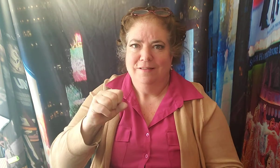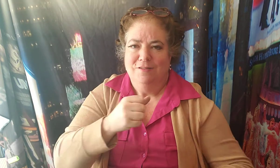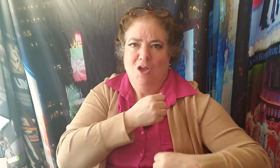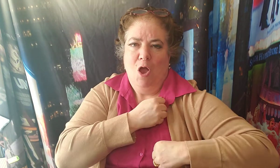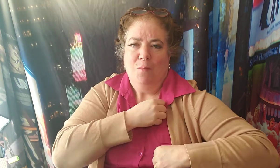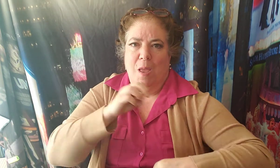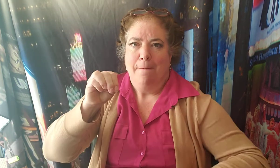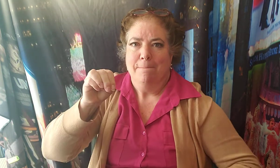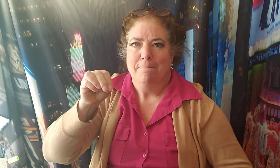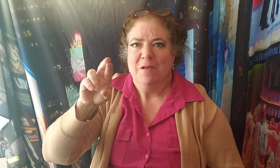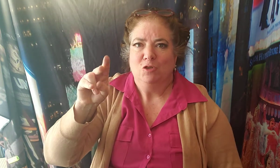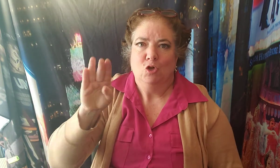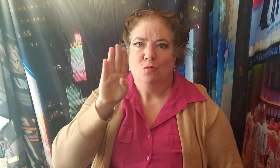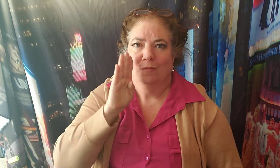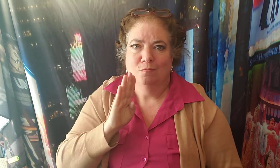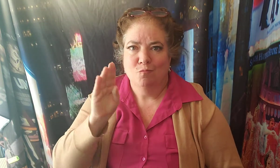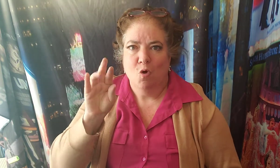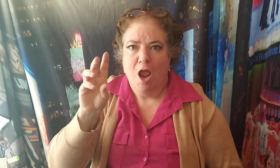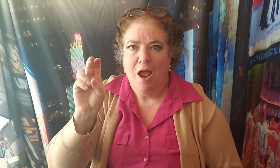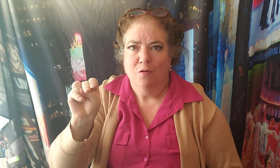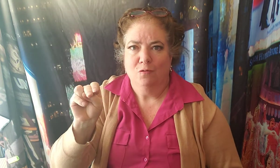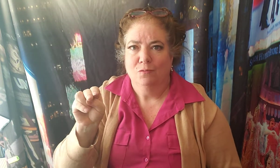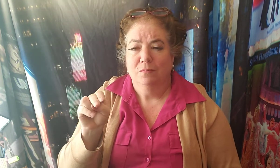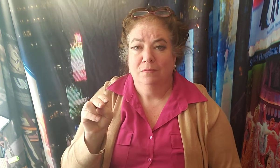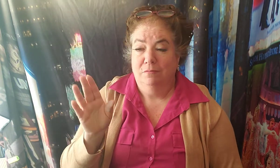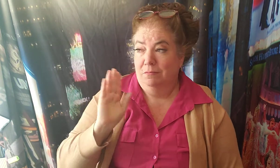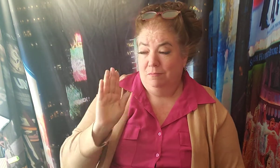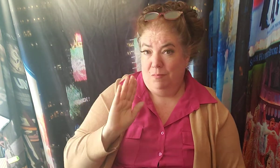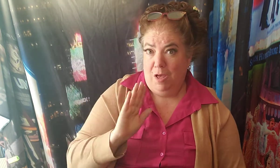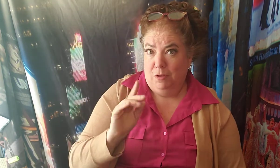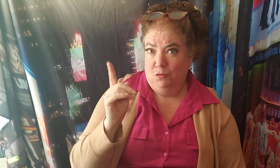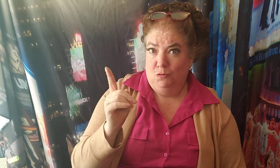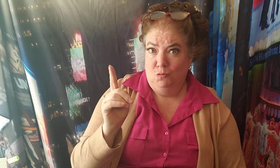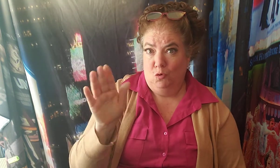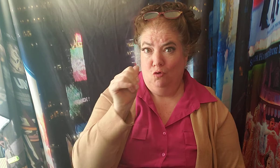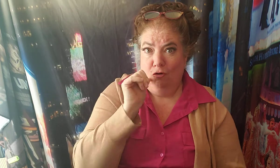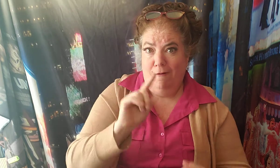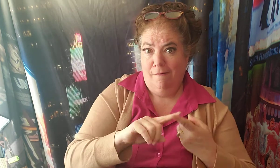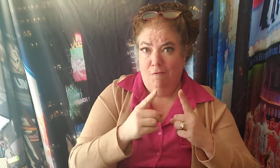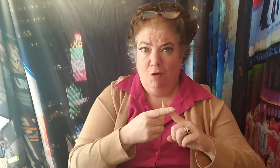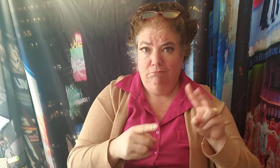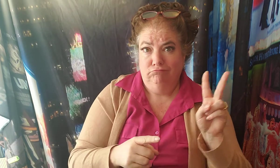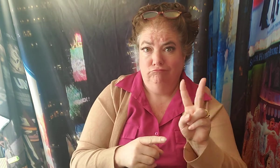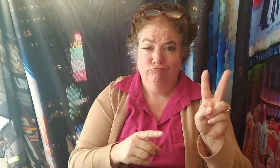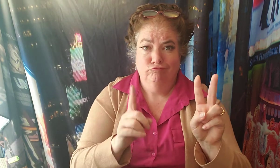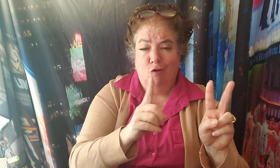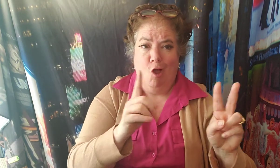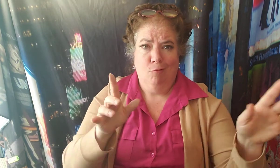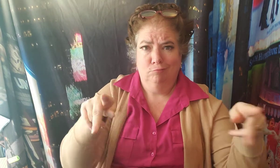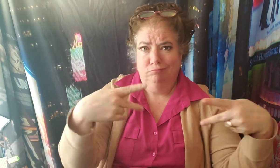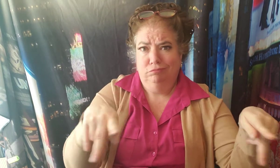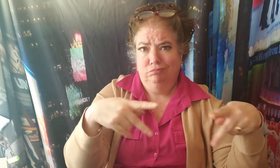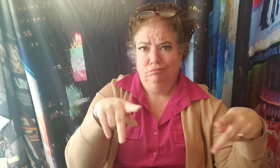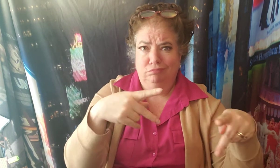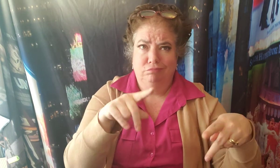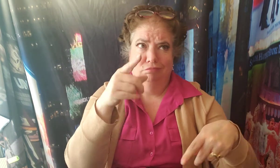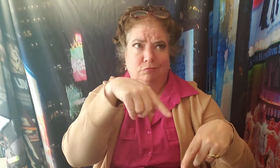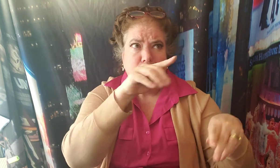You and your baby Went to town She had you worried But this